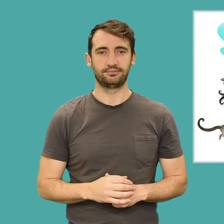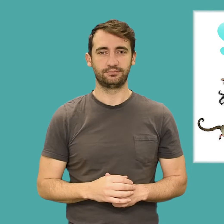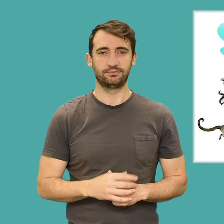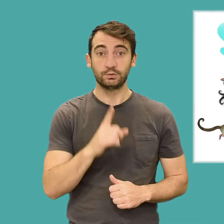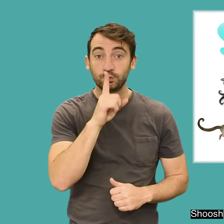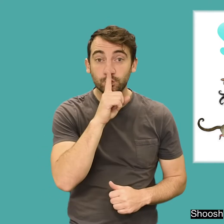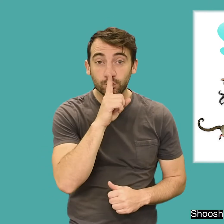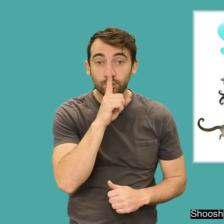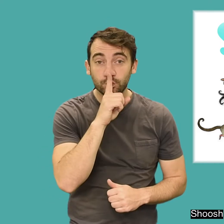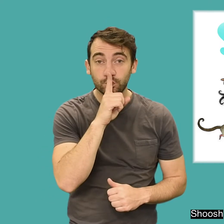Shush.